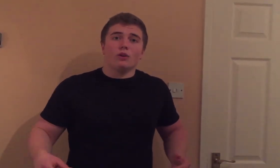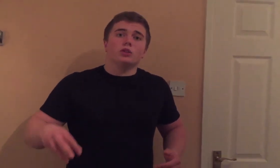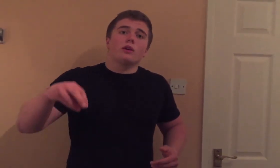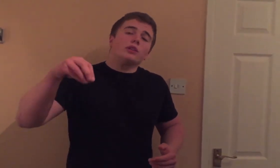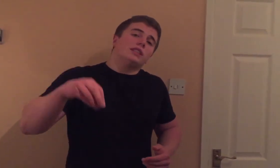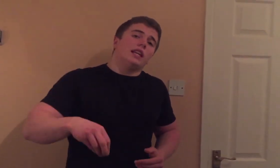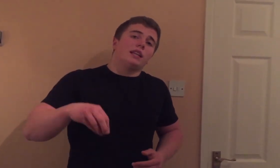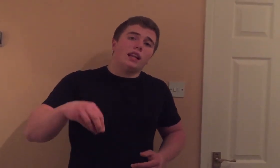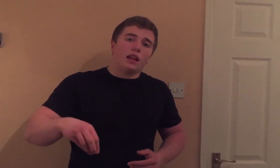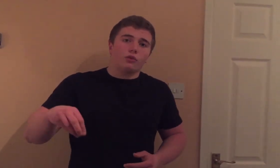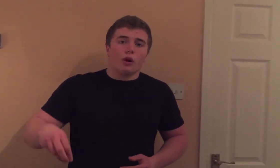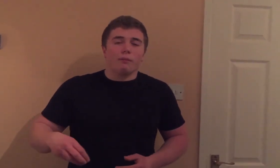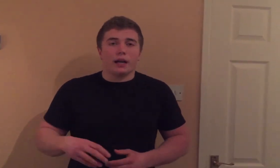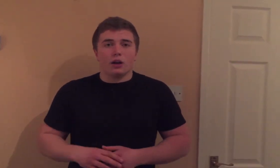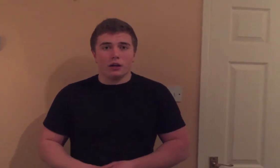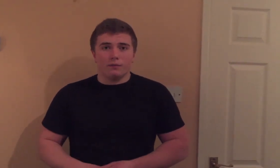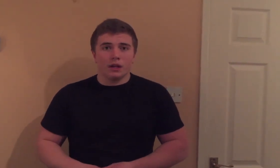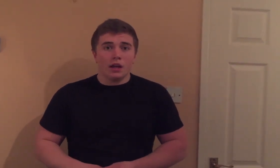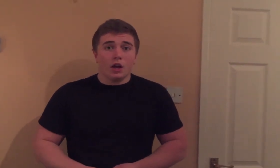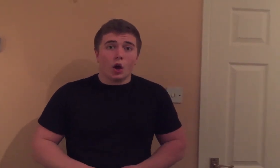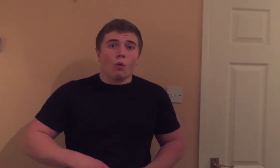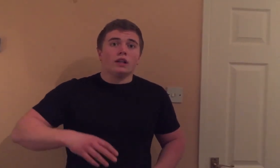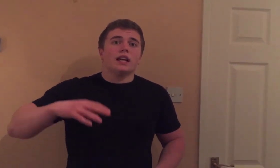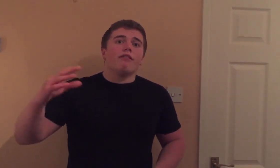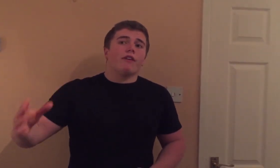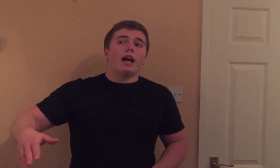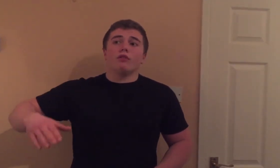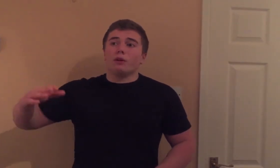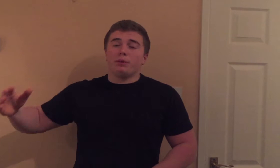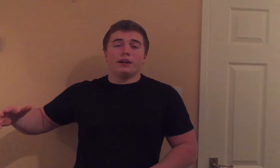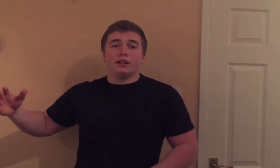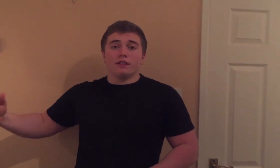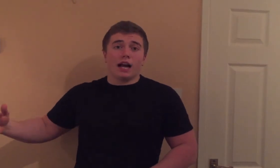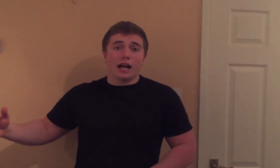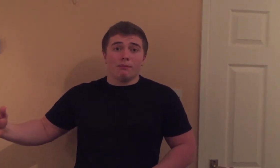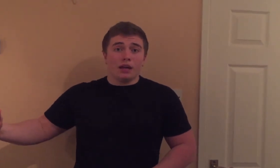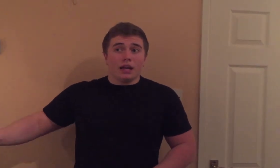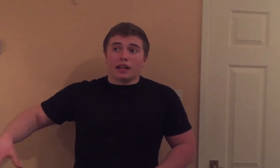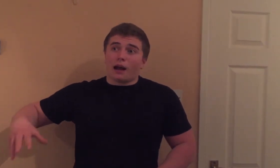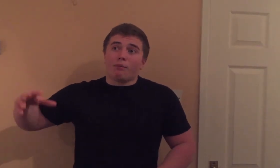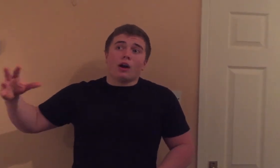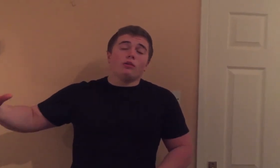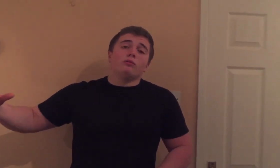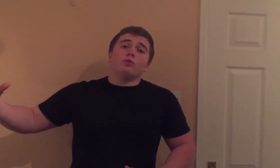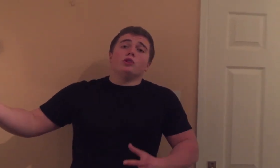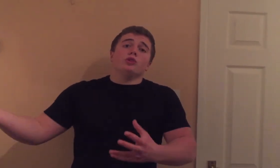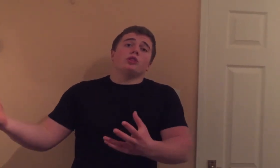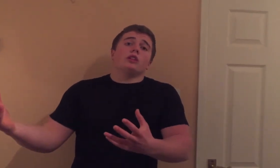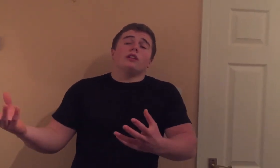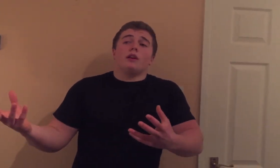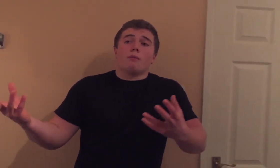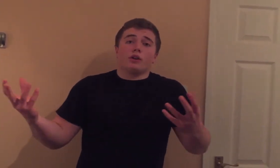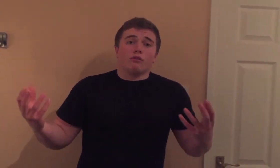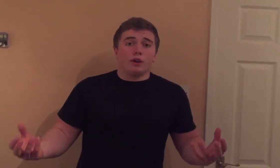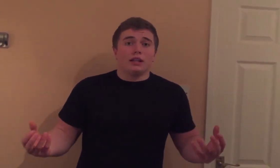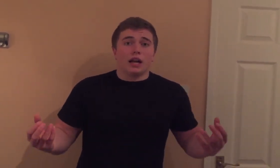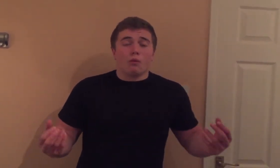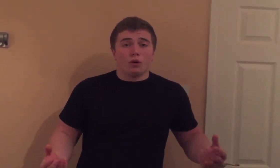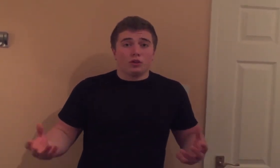good. So I'm going to stick to that throughout my cut. Now, once I find over a period of time that I'm not reducing the amount of weight that I want